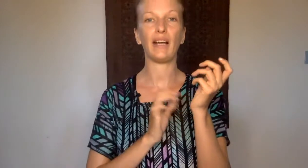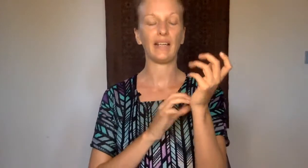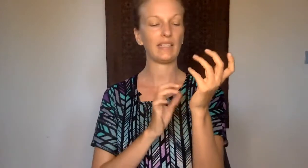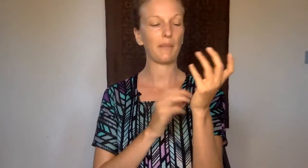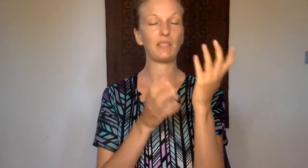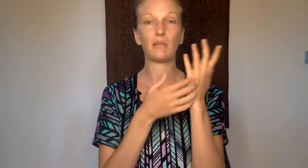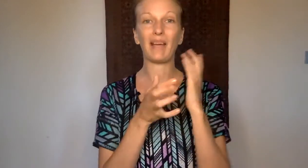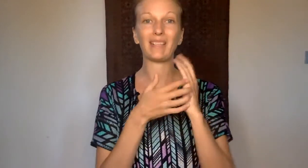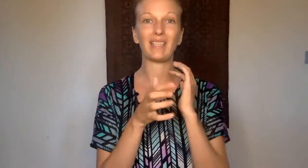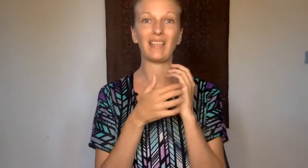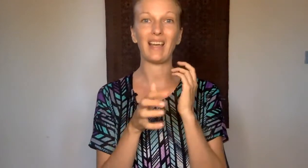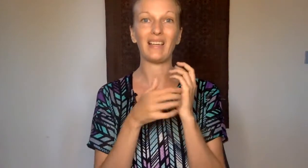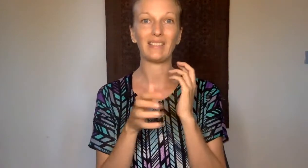Tapping to the back side of the hand.